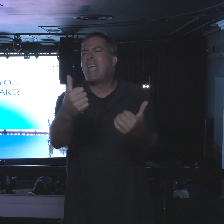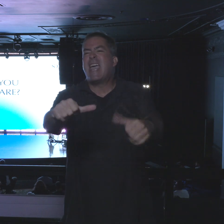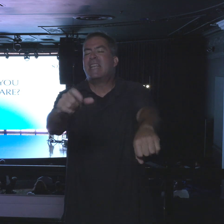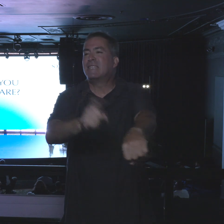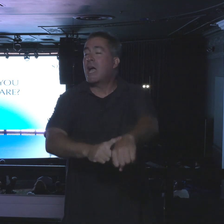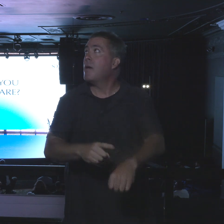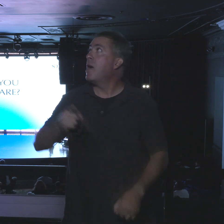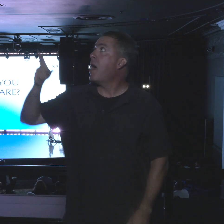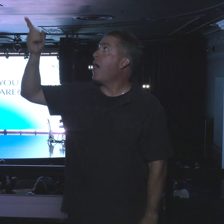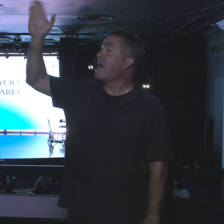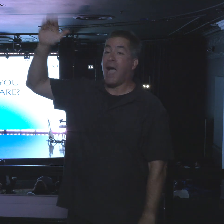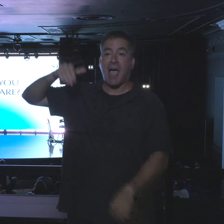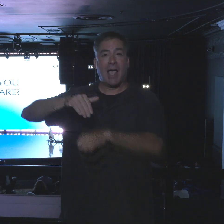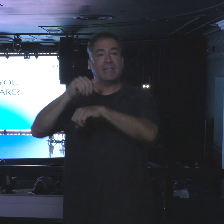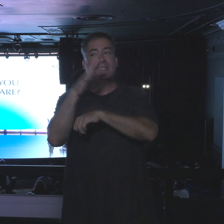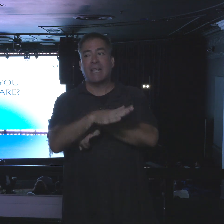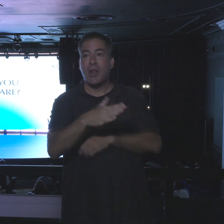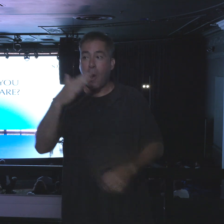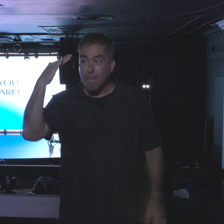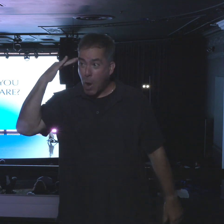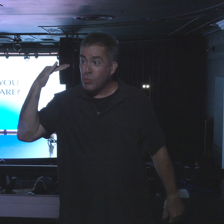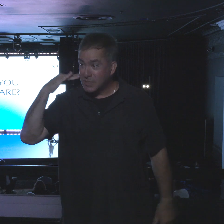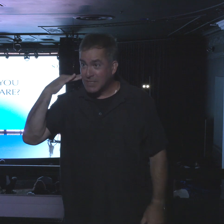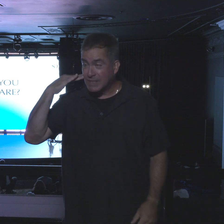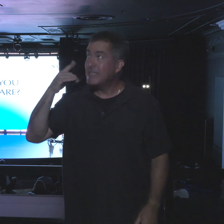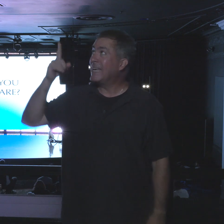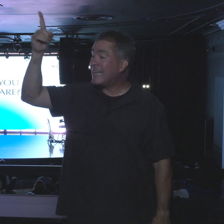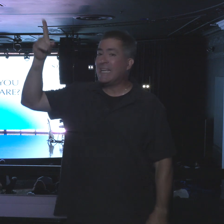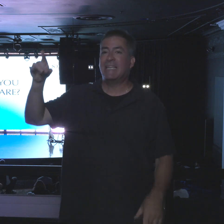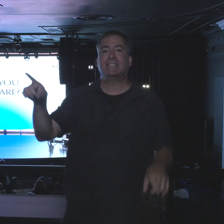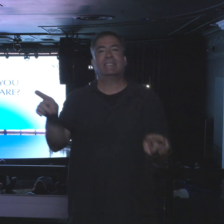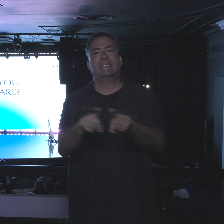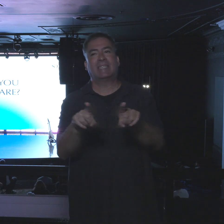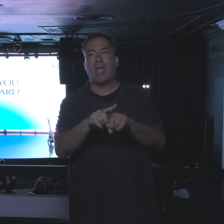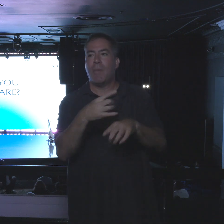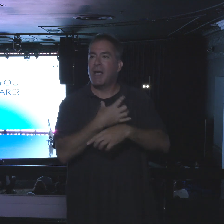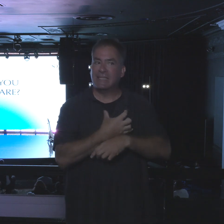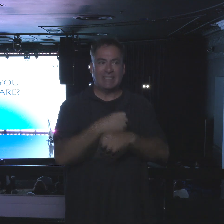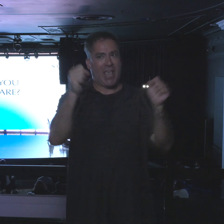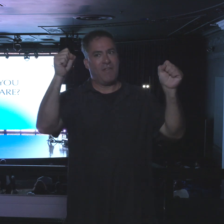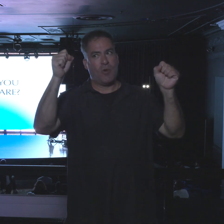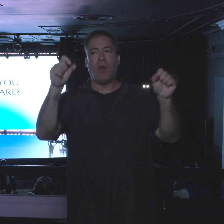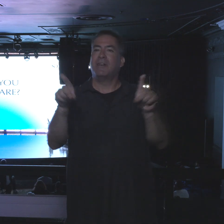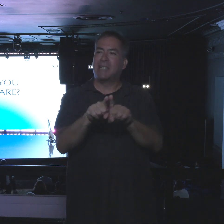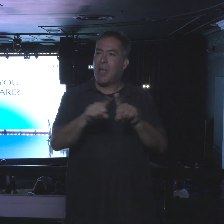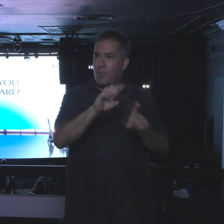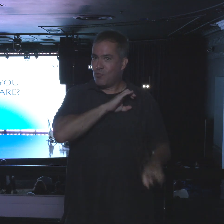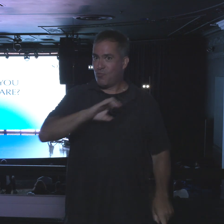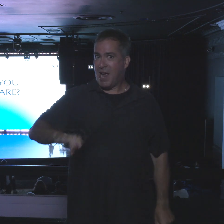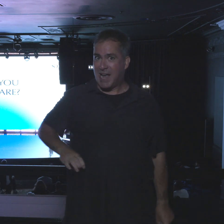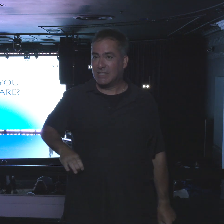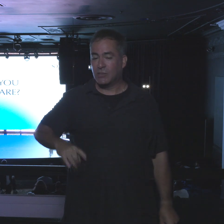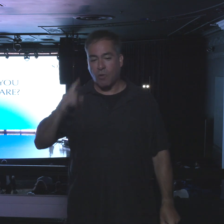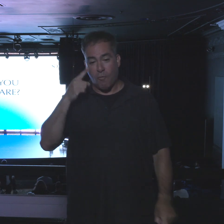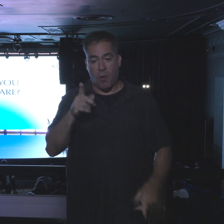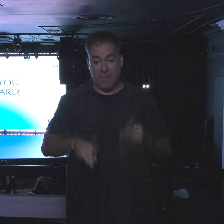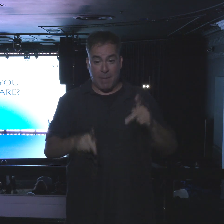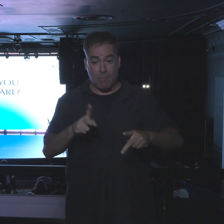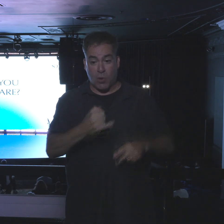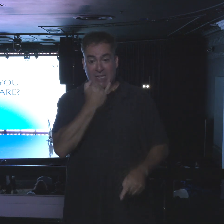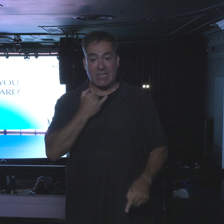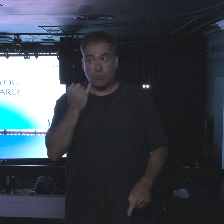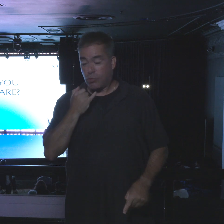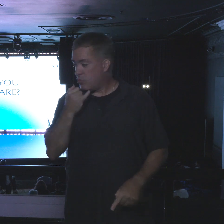God sends Moses, and he's a deliverer. He's a type of Christ to bring them out